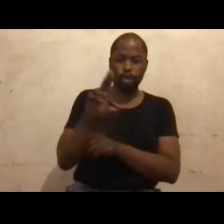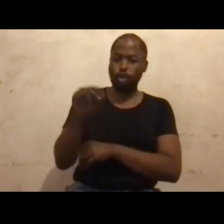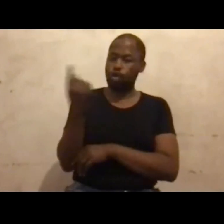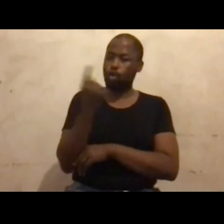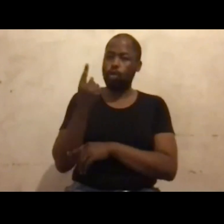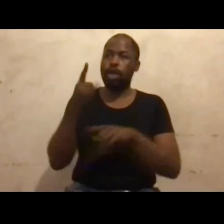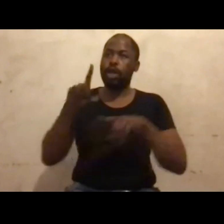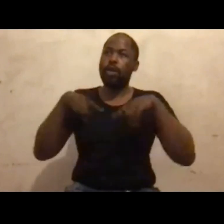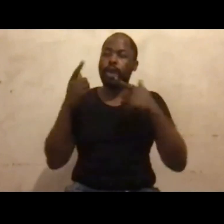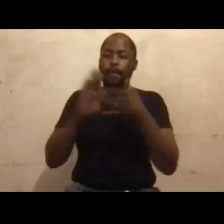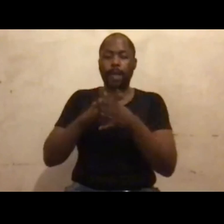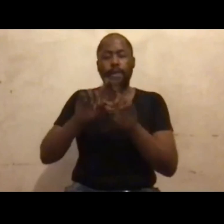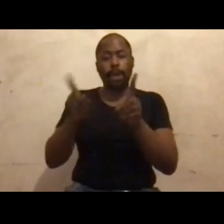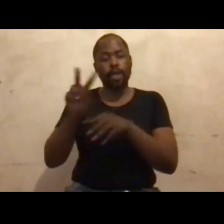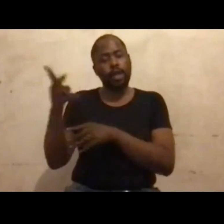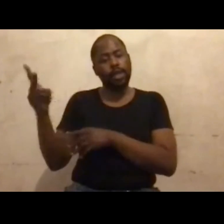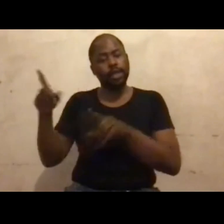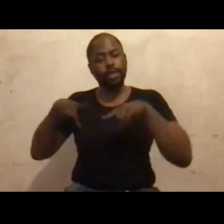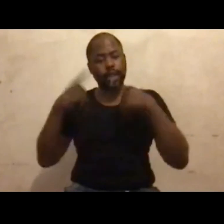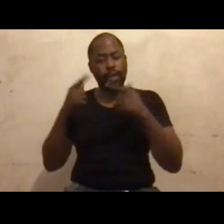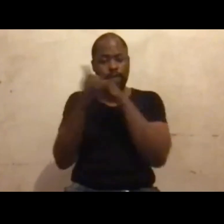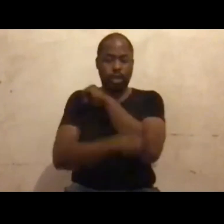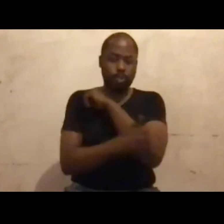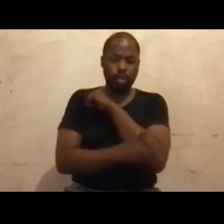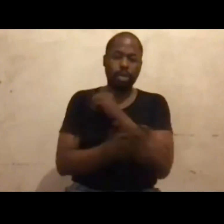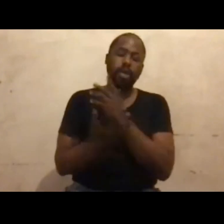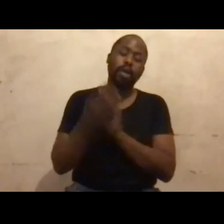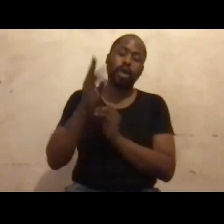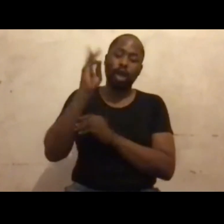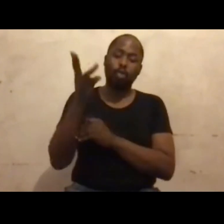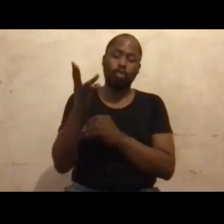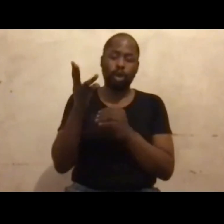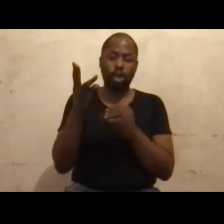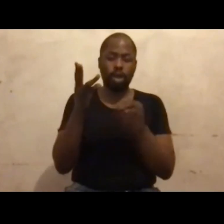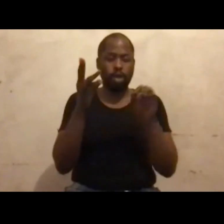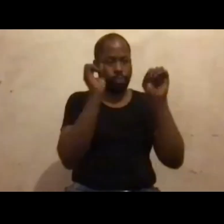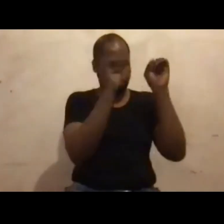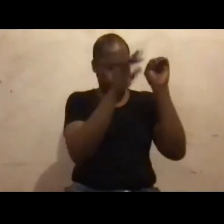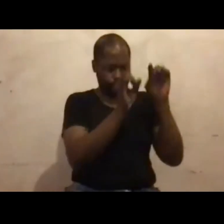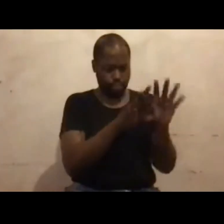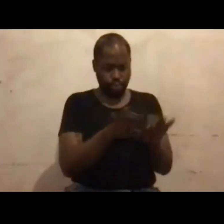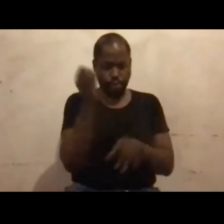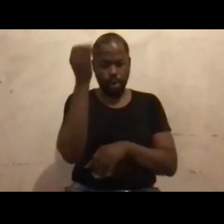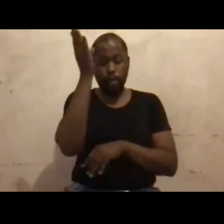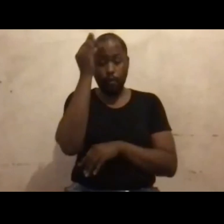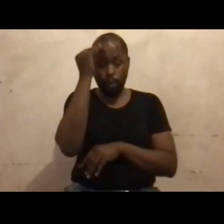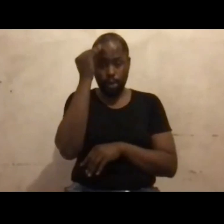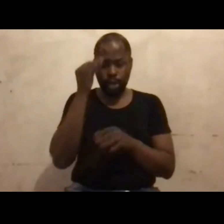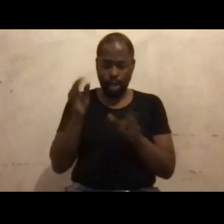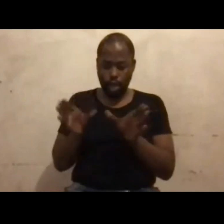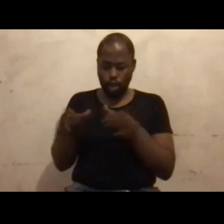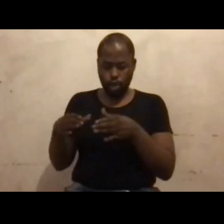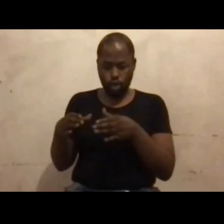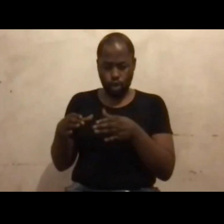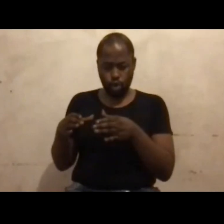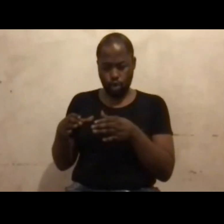lives and in the country. I am going to post some information around a group coaching program that I'm going